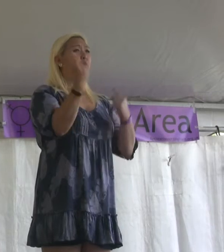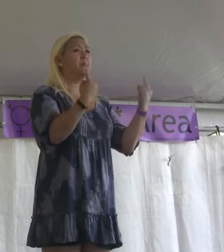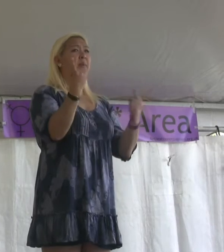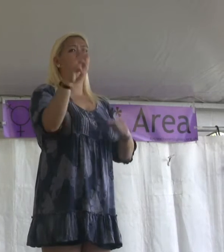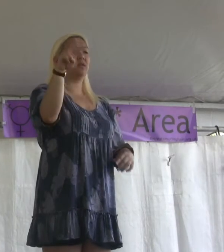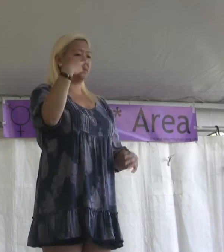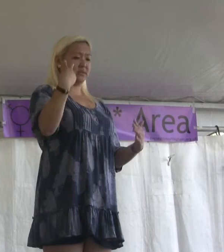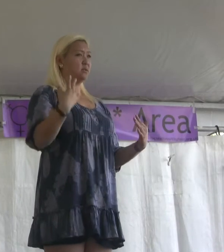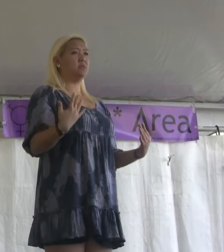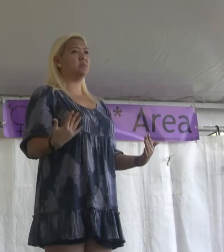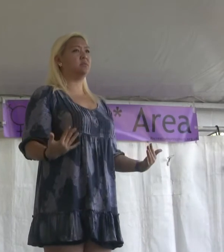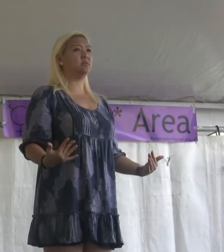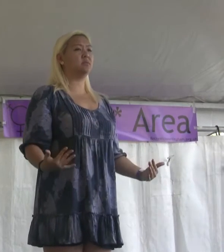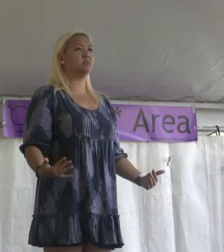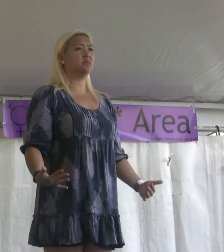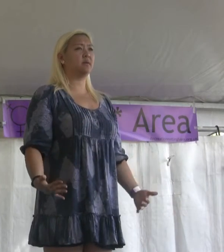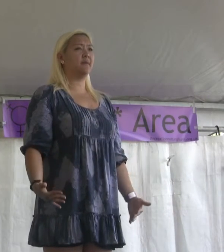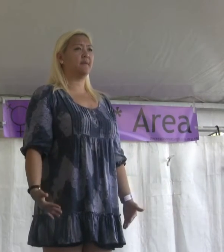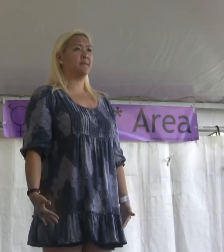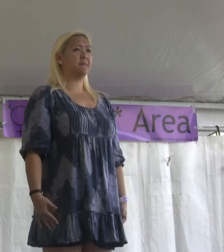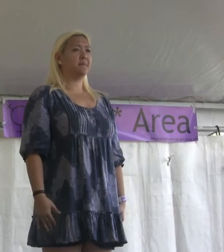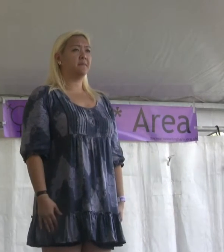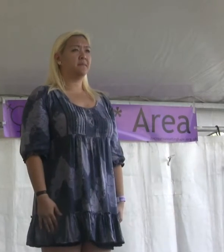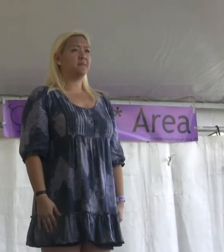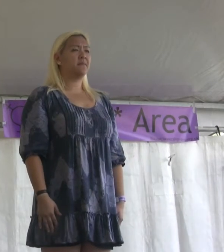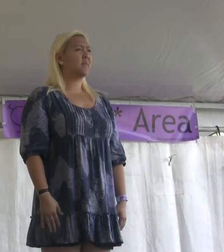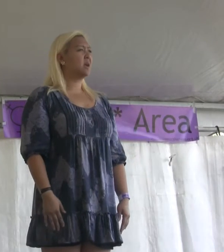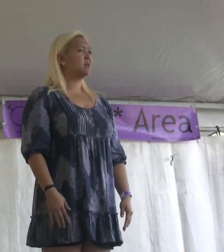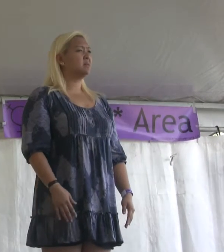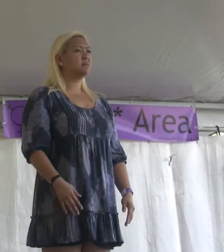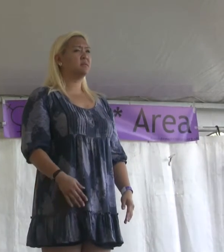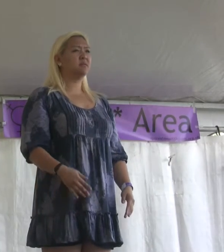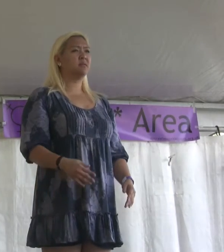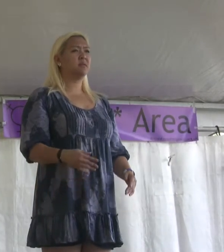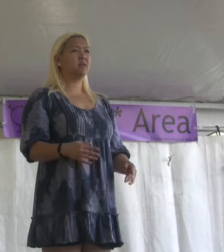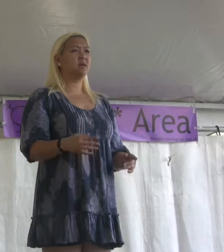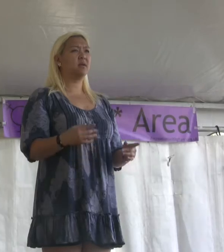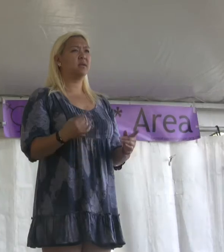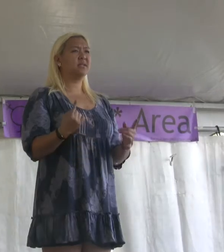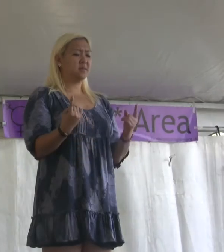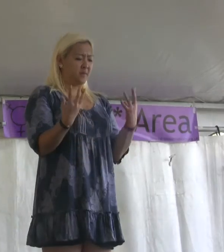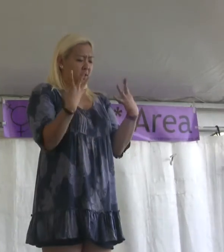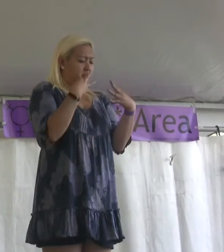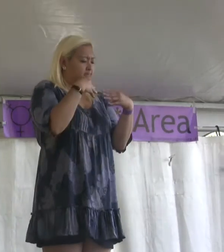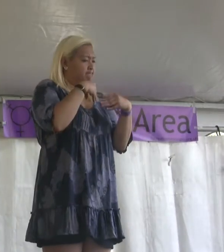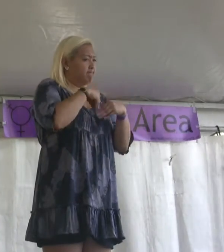sees. Is there some kind of innate defect that wrote